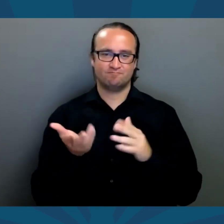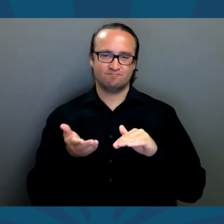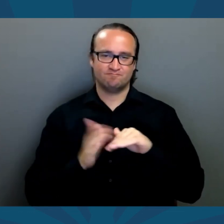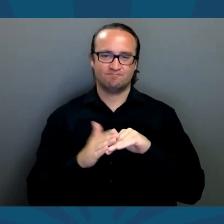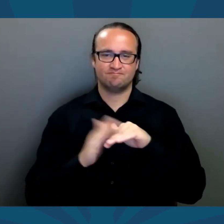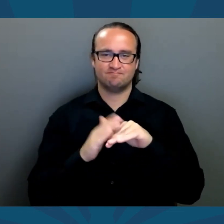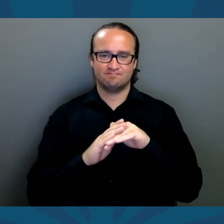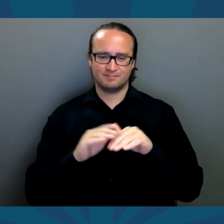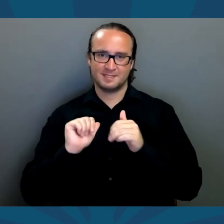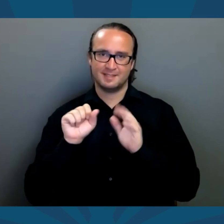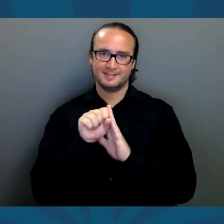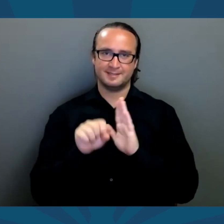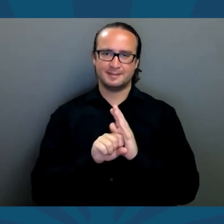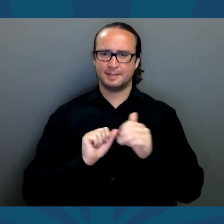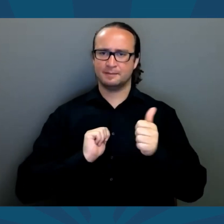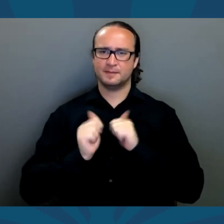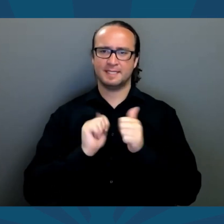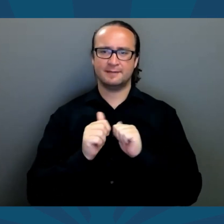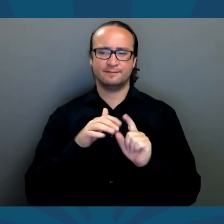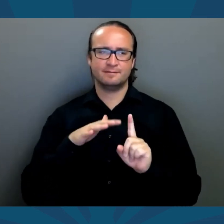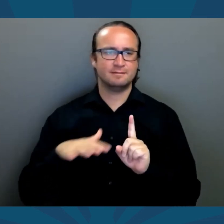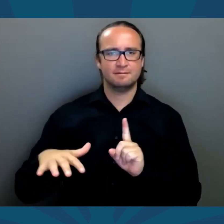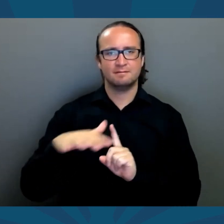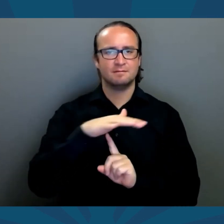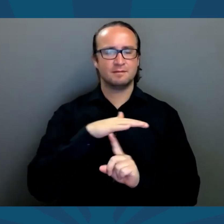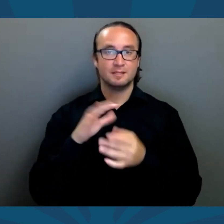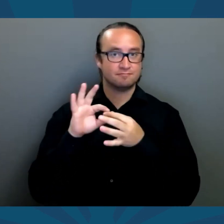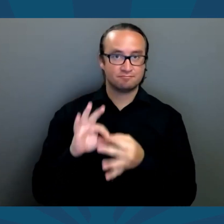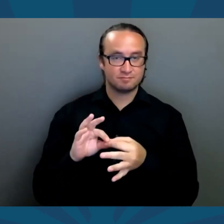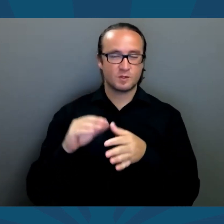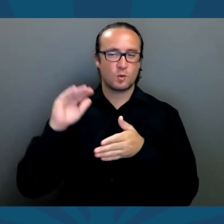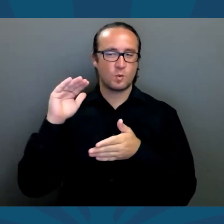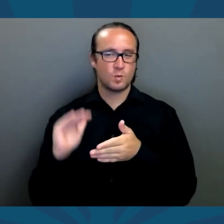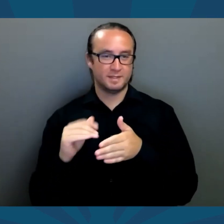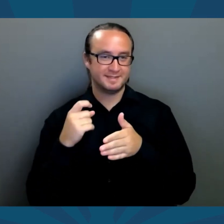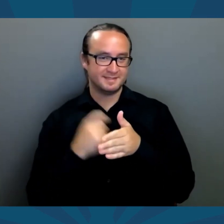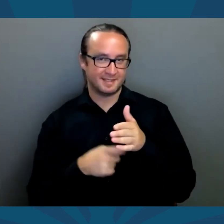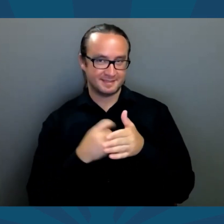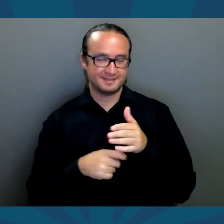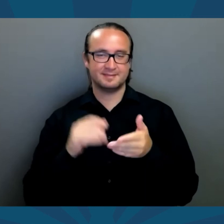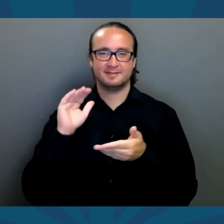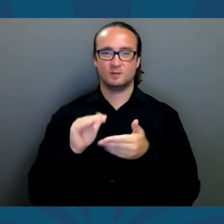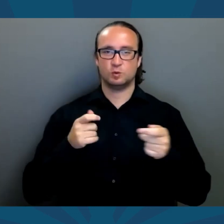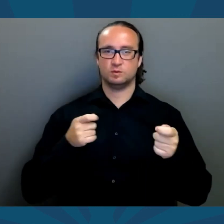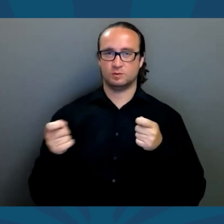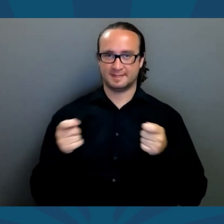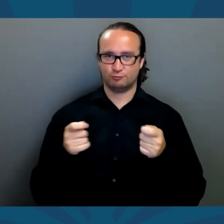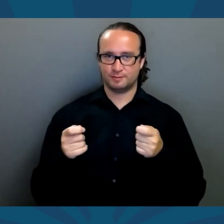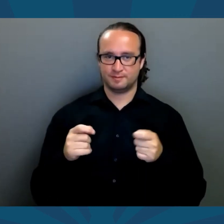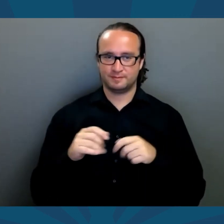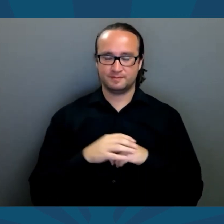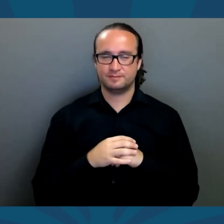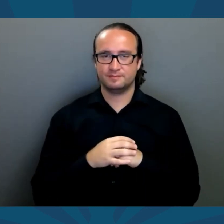And Janna will keep Arizona's economy growing by keeping our state competitive in terms of low